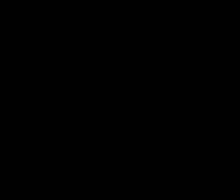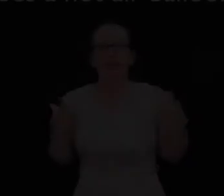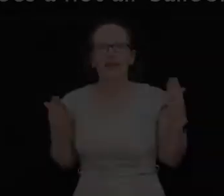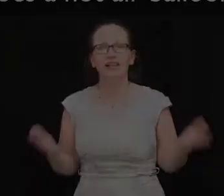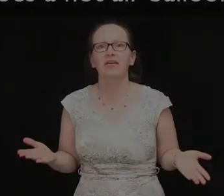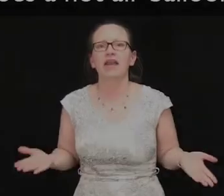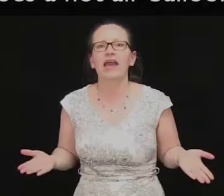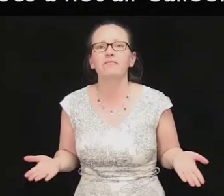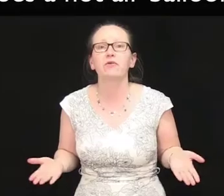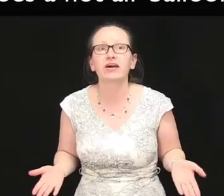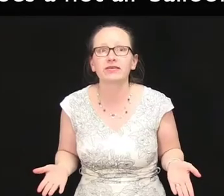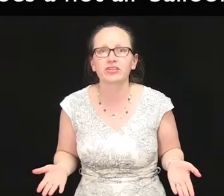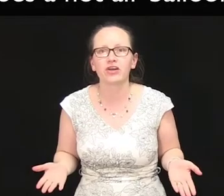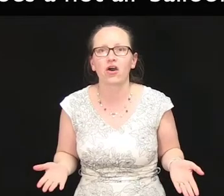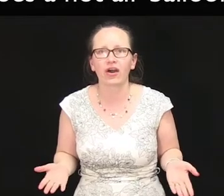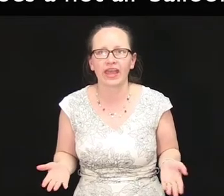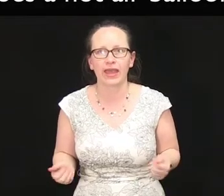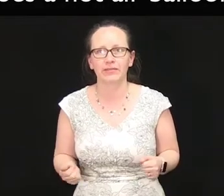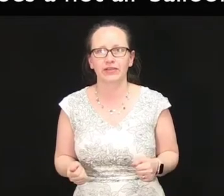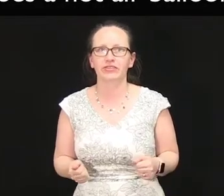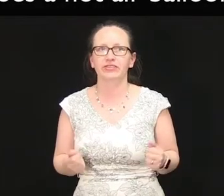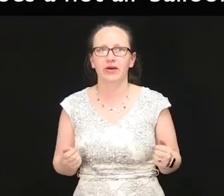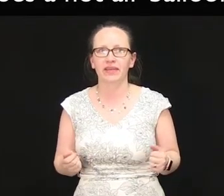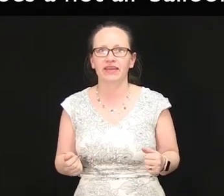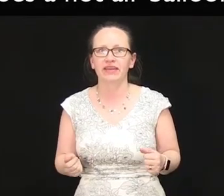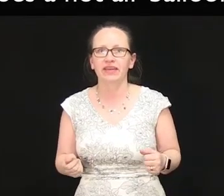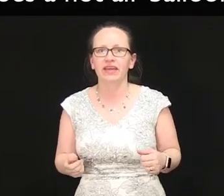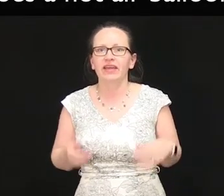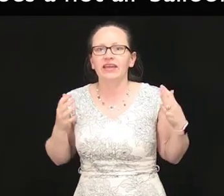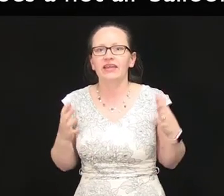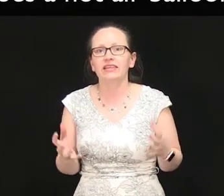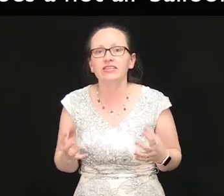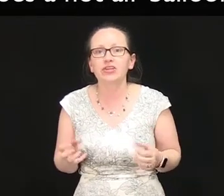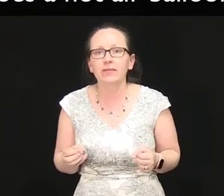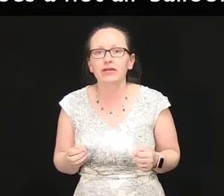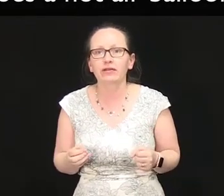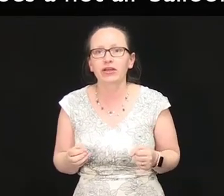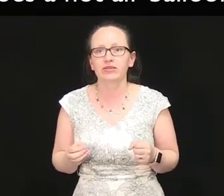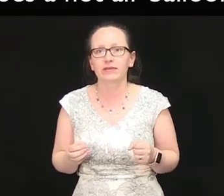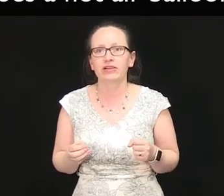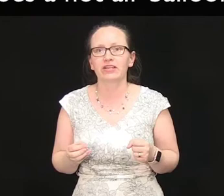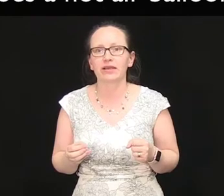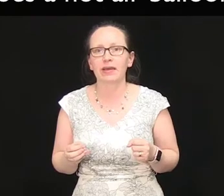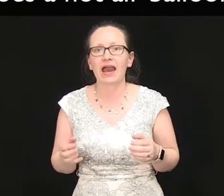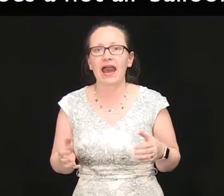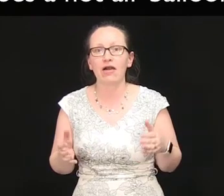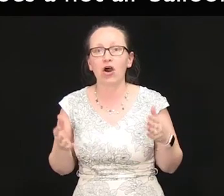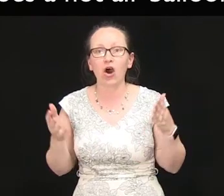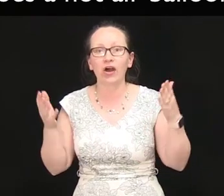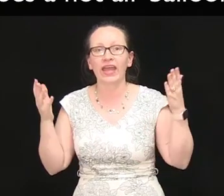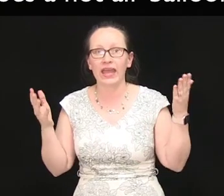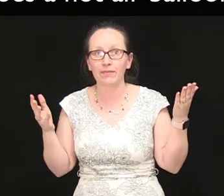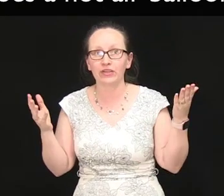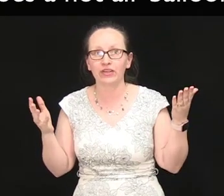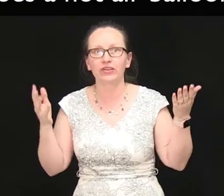Hello and welcome to the hot air balloon topic. In this topic we're going to be learning about how a hot air balloon